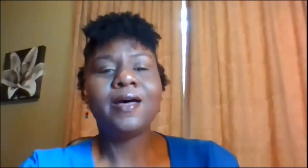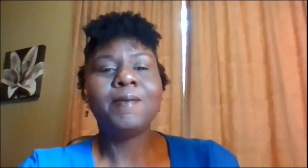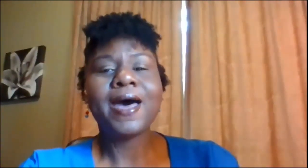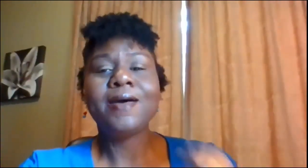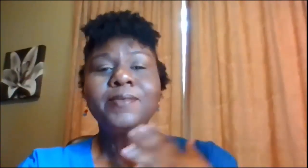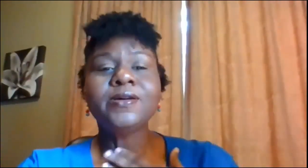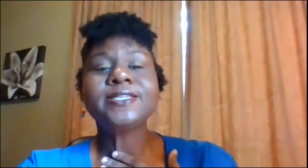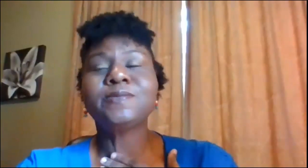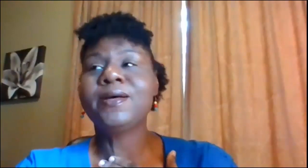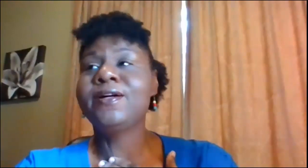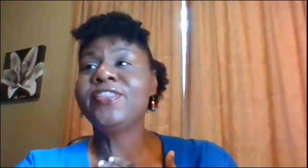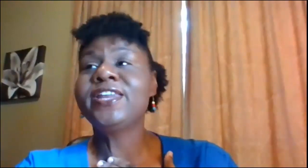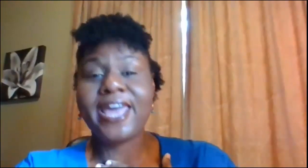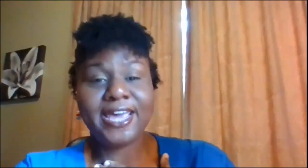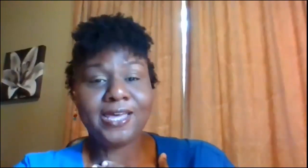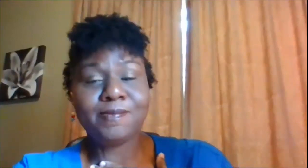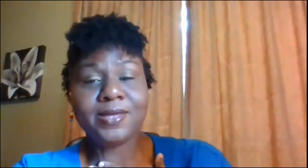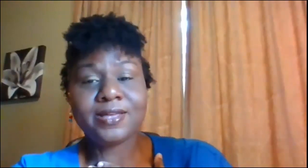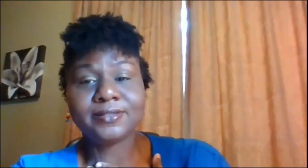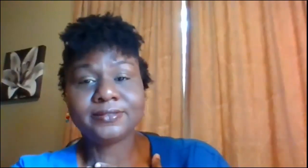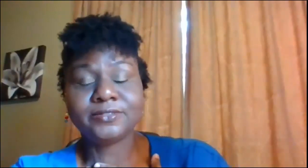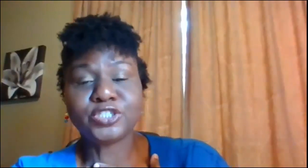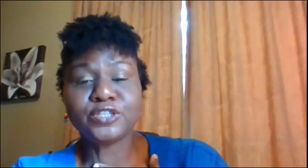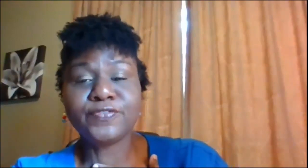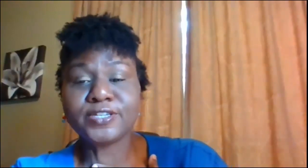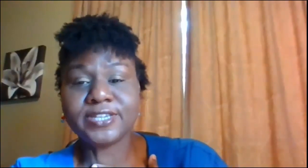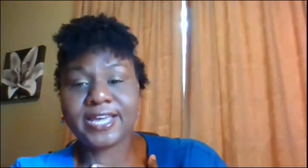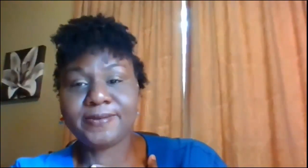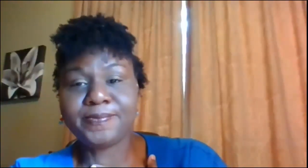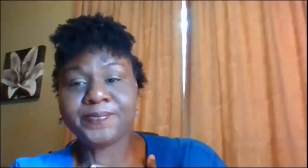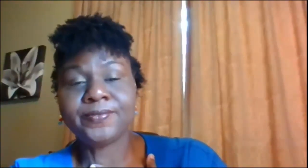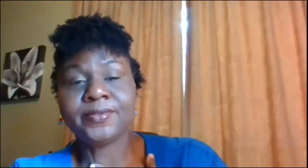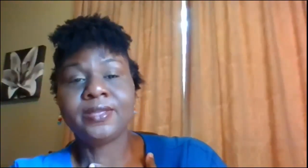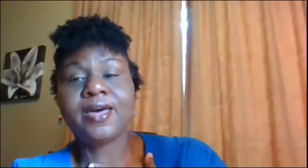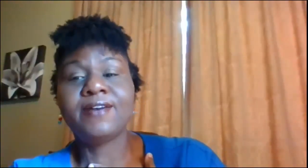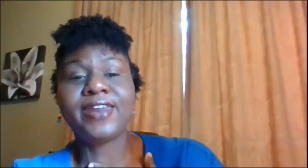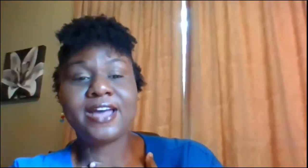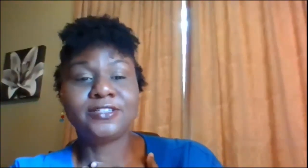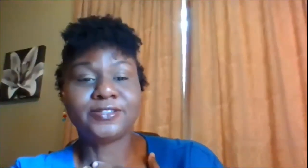I'm going to spell the name just the first name of an actor